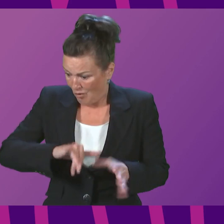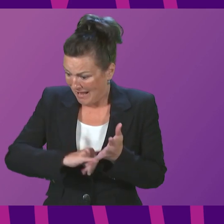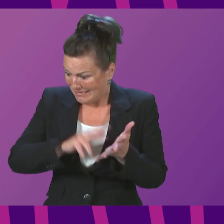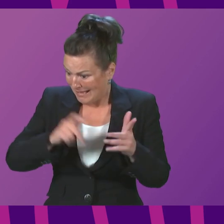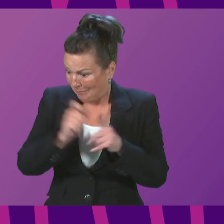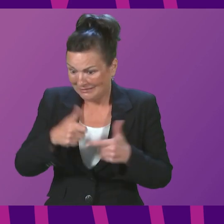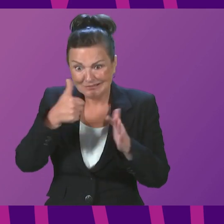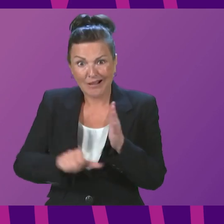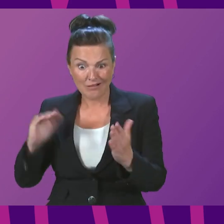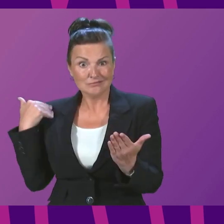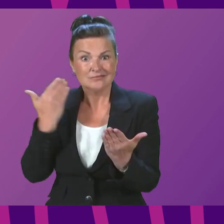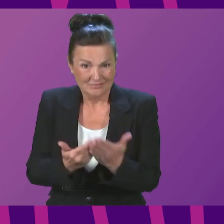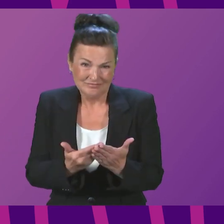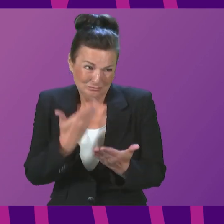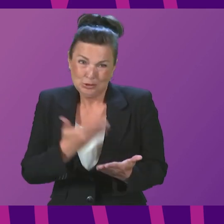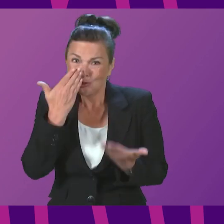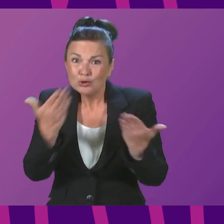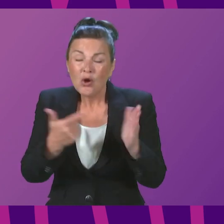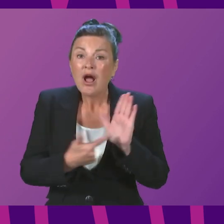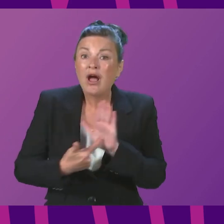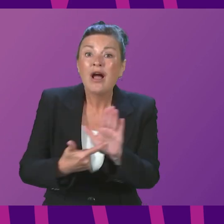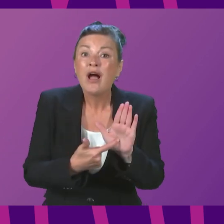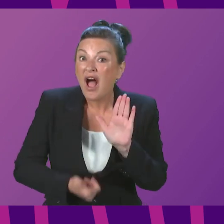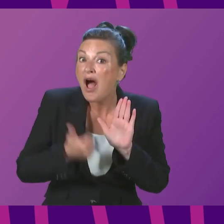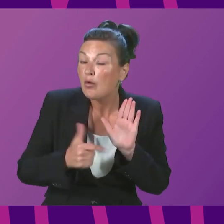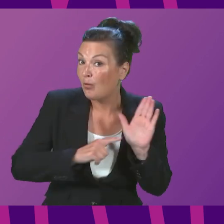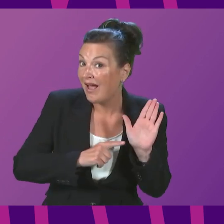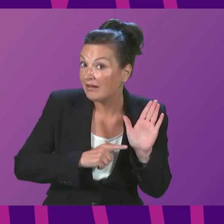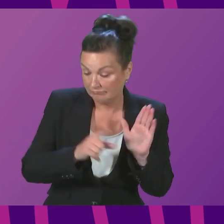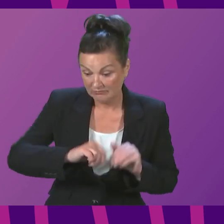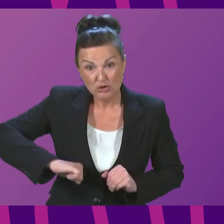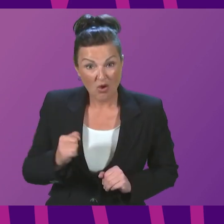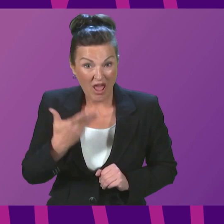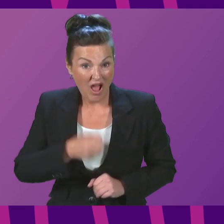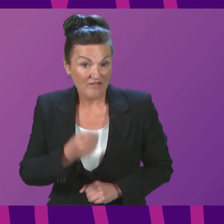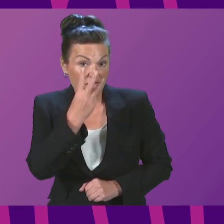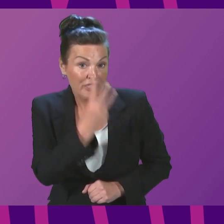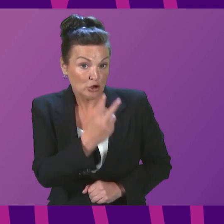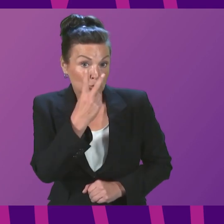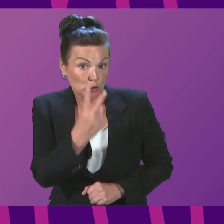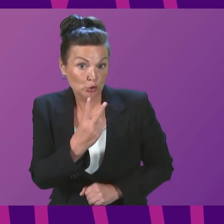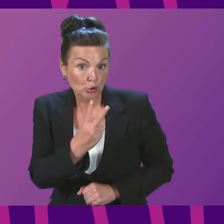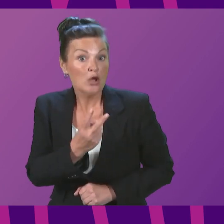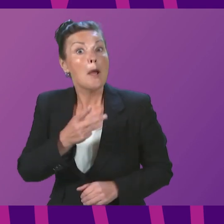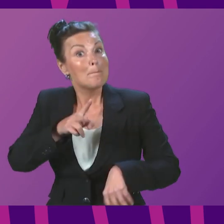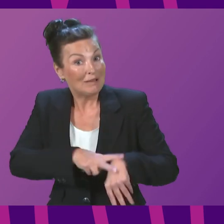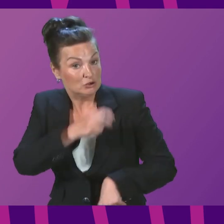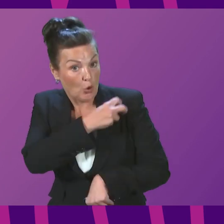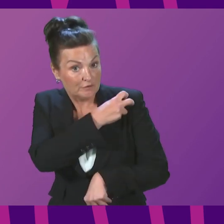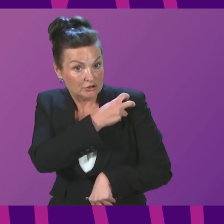is demonstrated by the fact that in Scotland we have 32 officers per 10,000